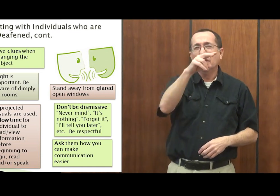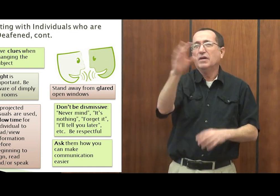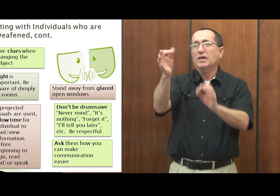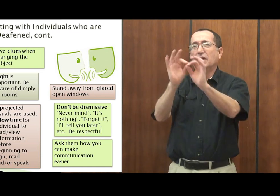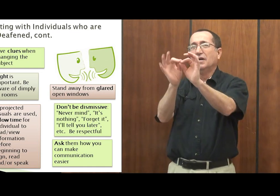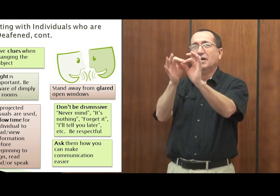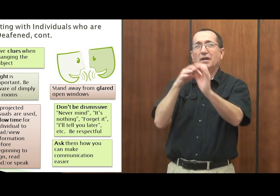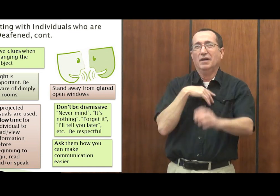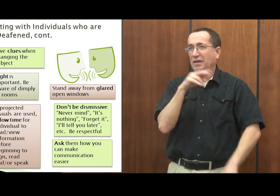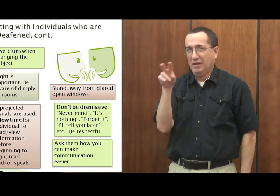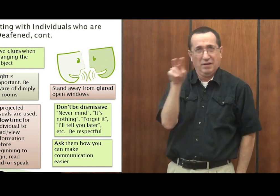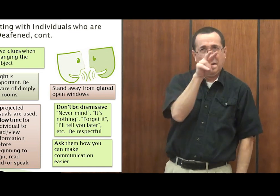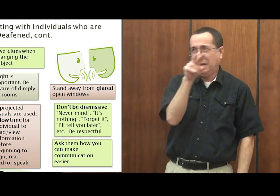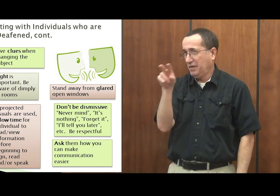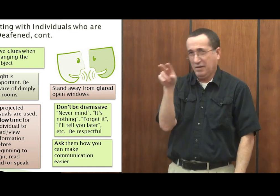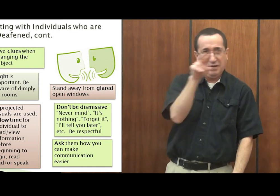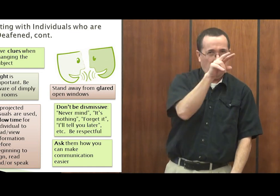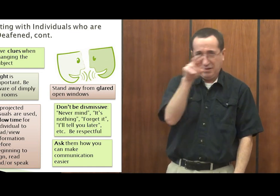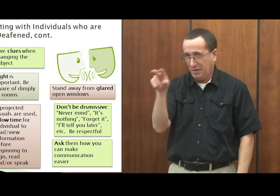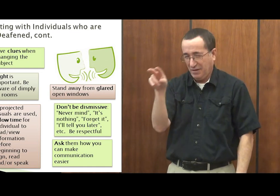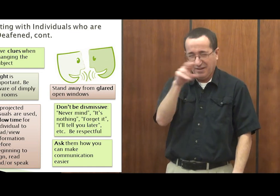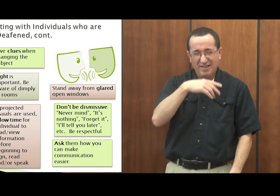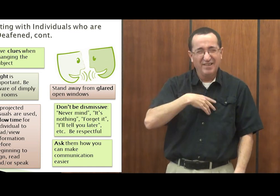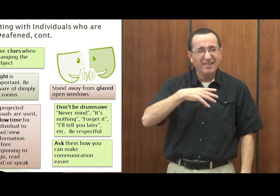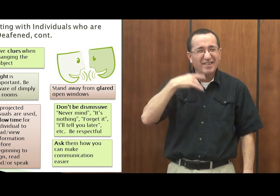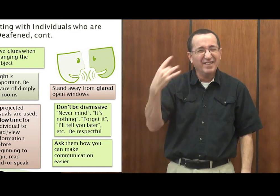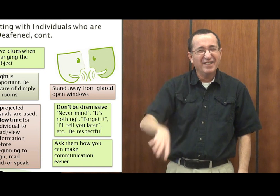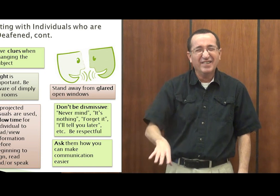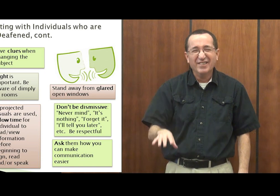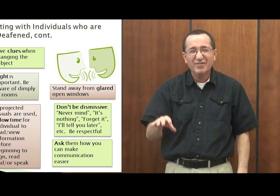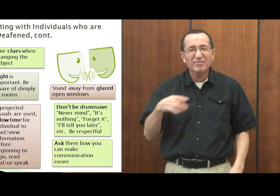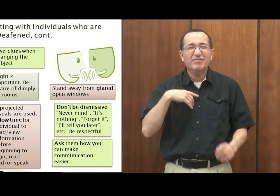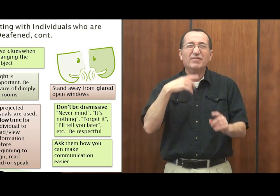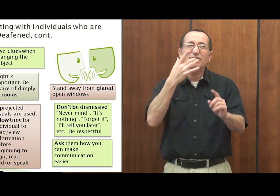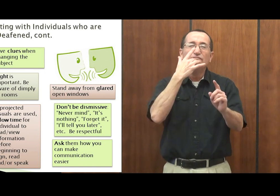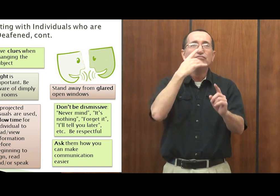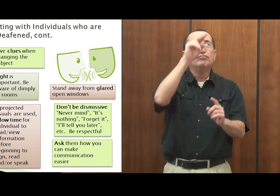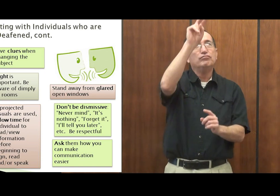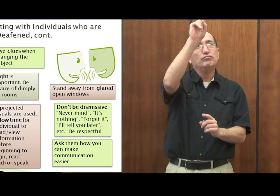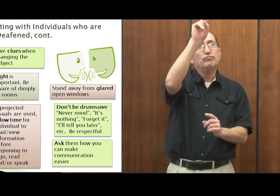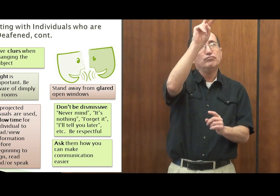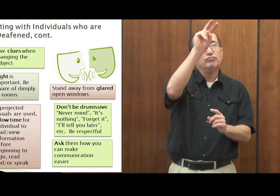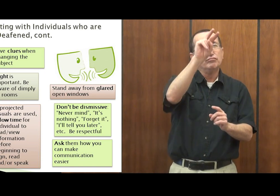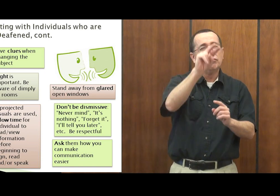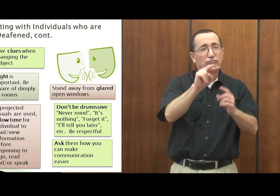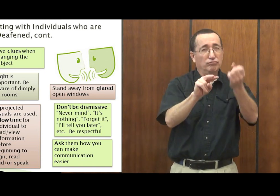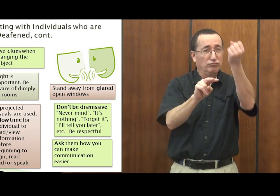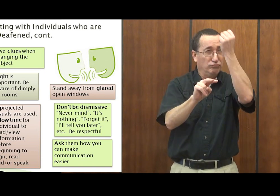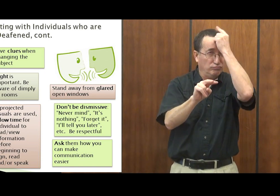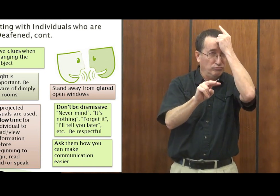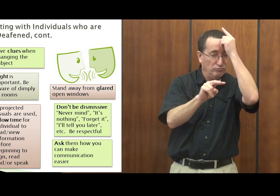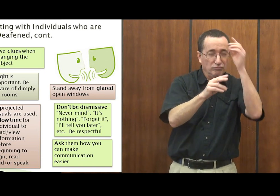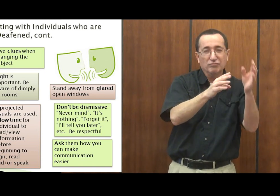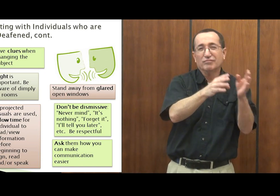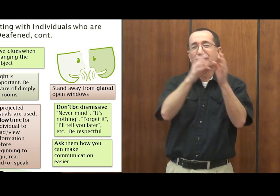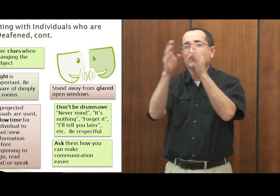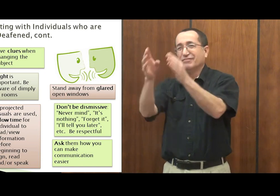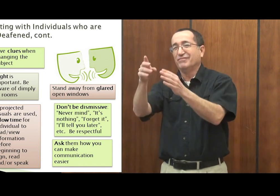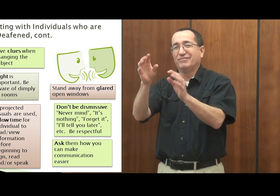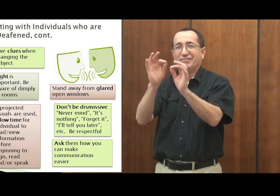and the interpreter, I'm trying to watch the interpreter and look at what they're talking about on their list also. If I could just take the time, give me the time to read it